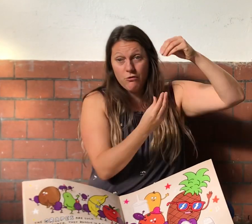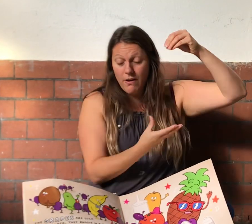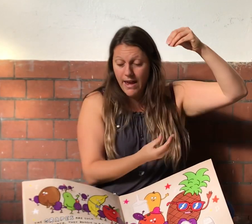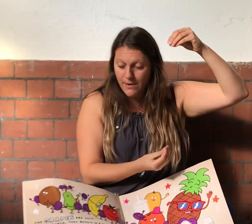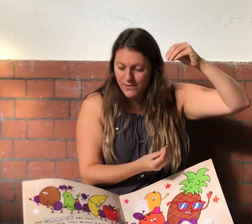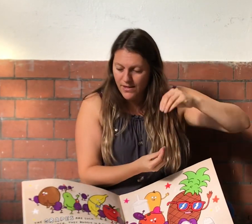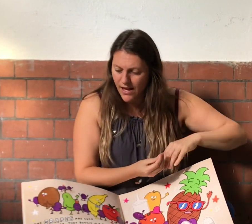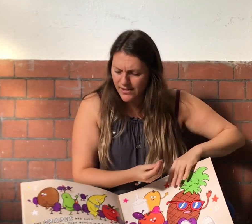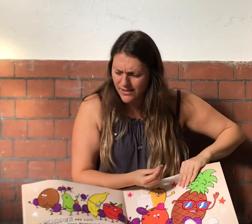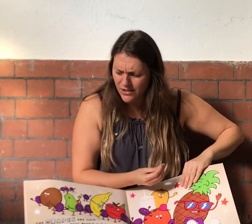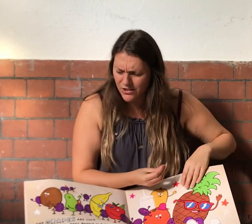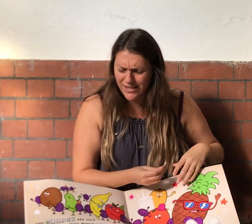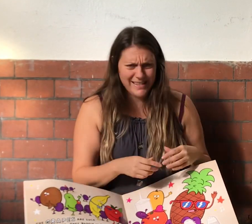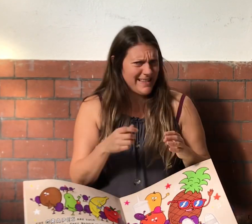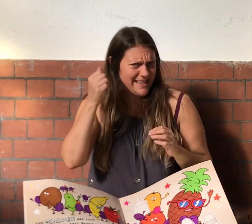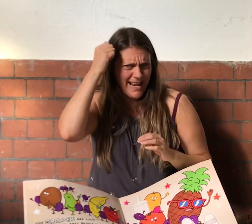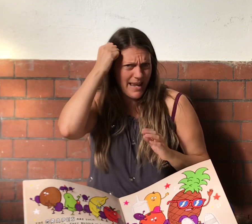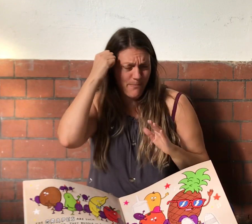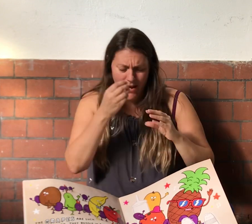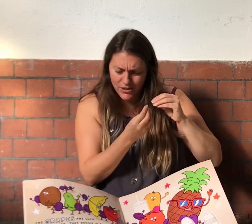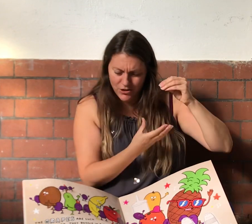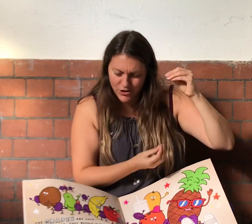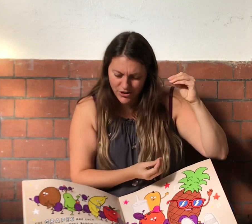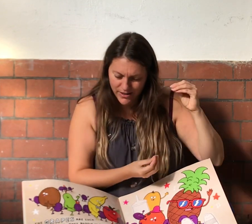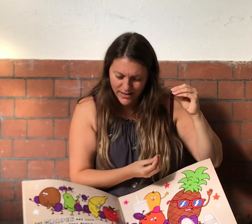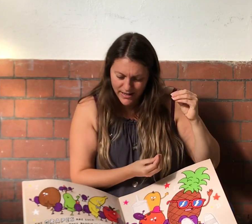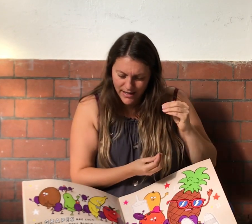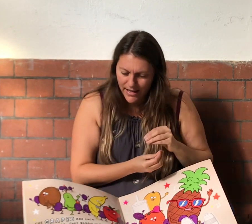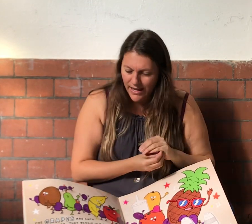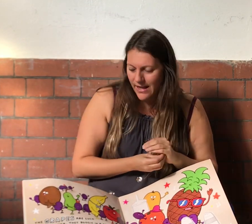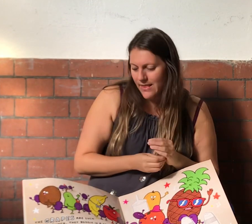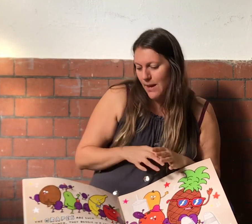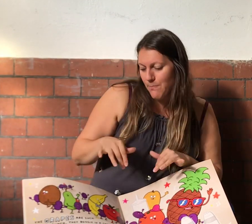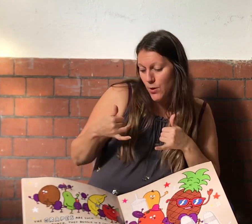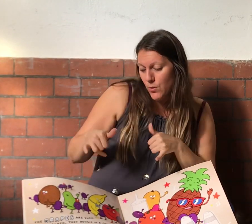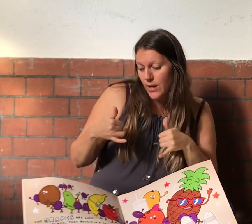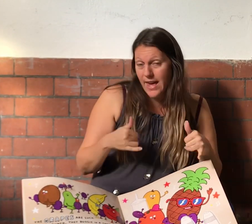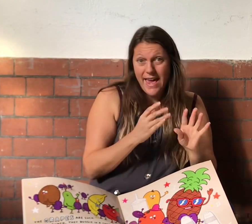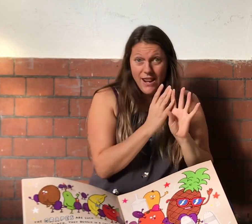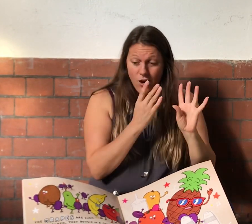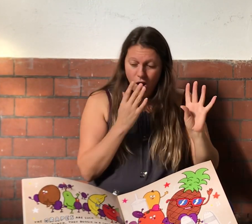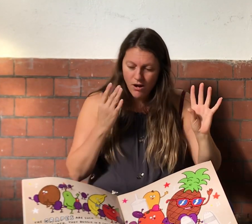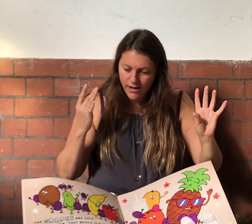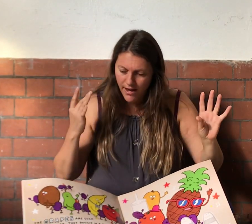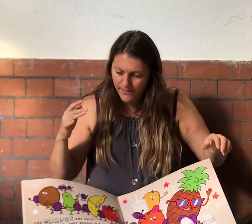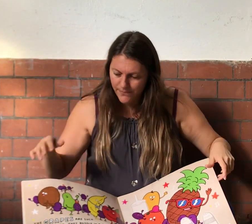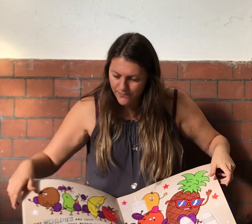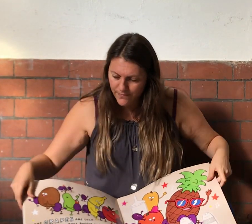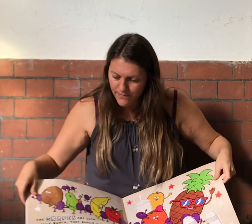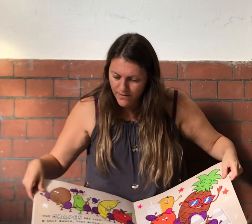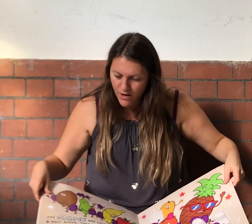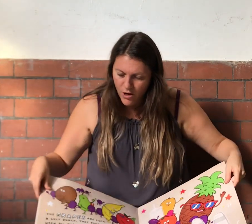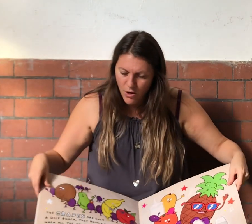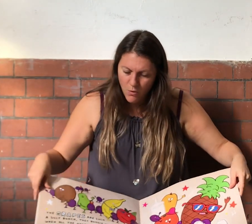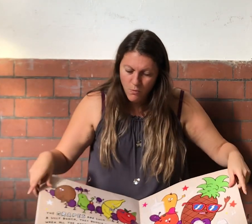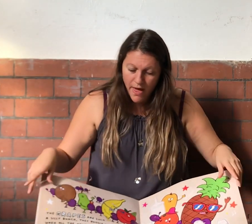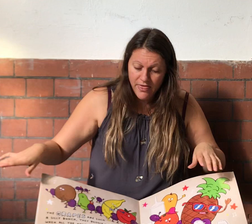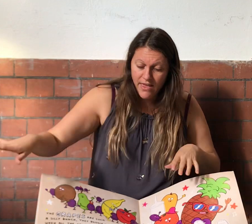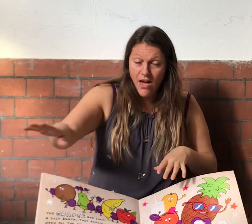grapes are such a silly bunch. They boogie in a conga. When the